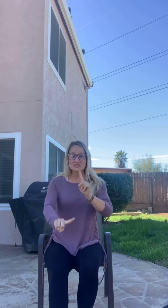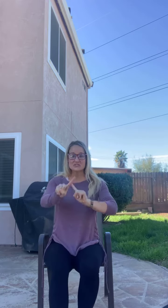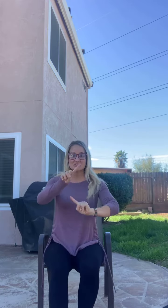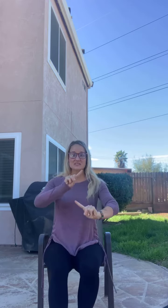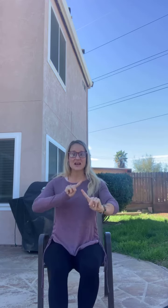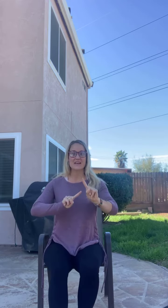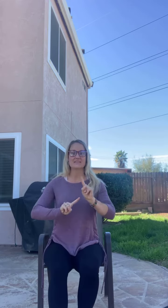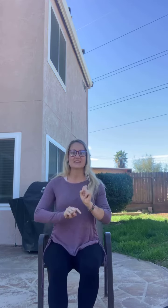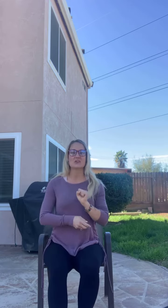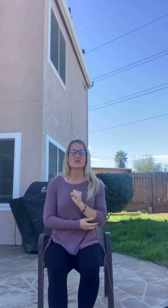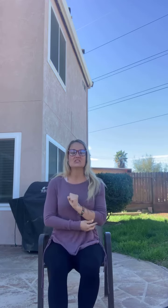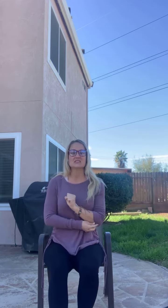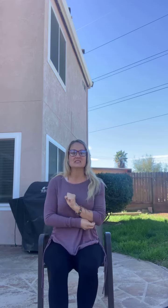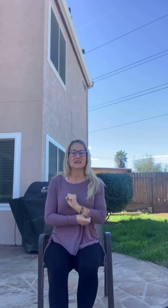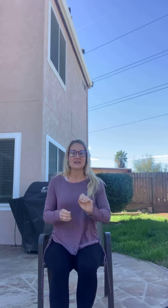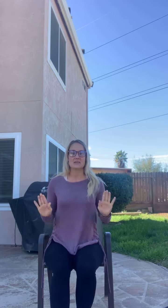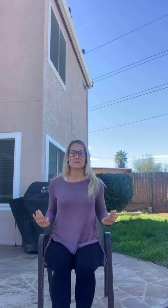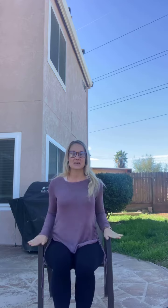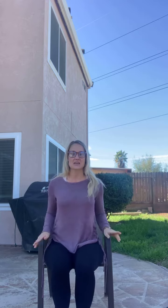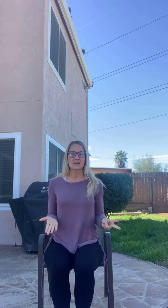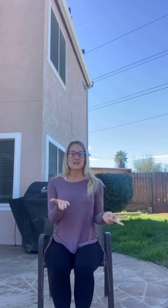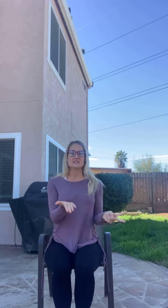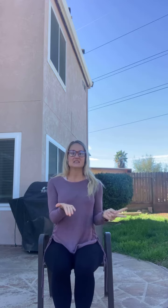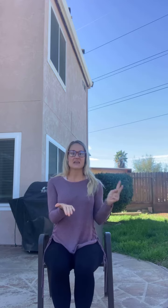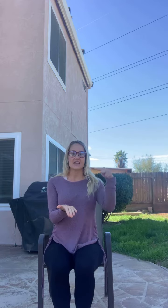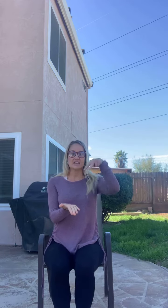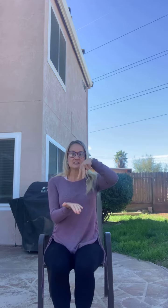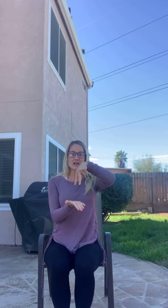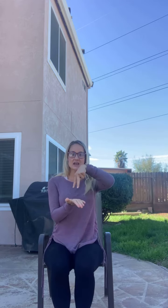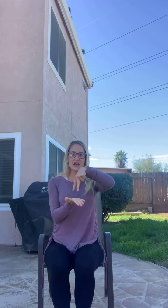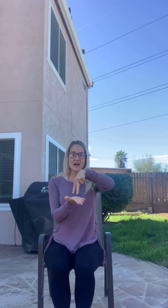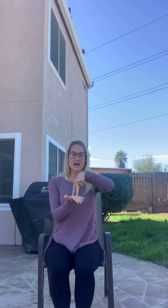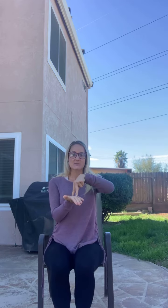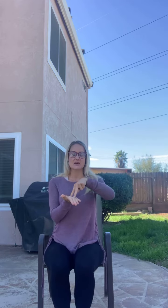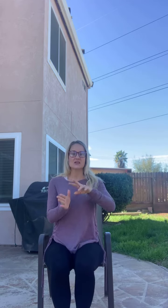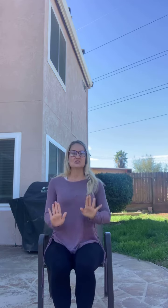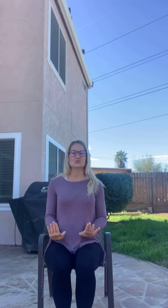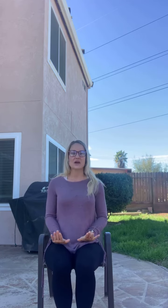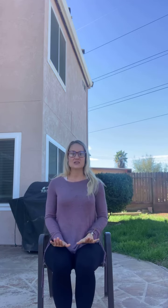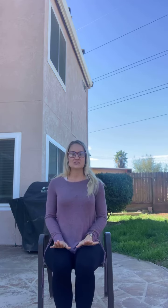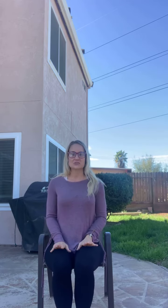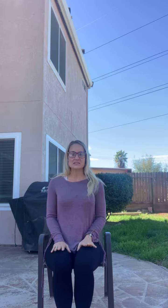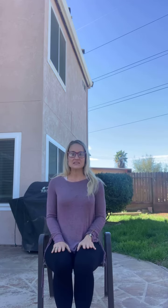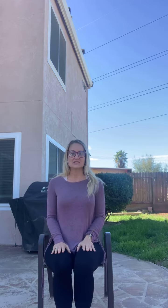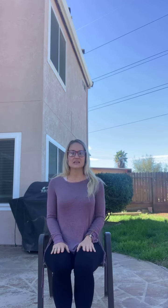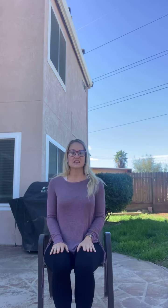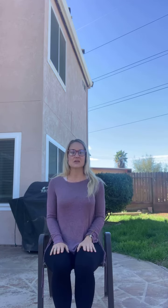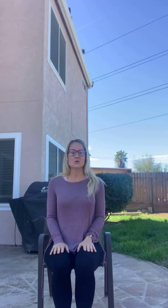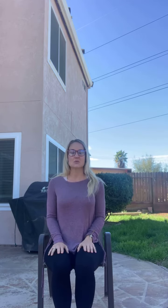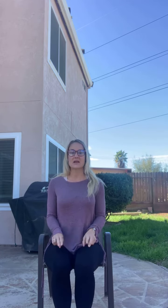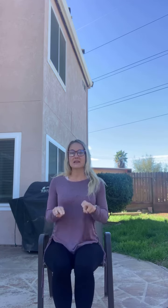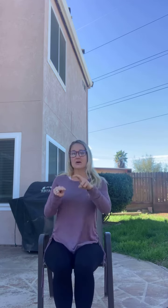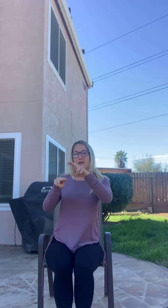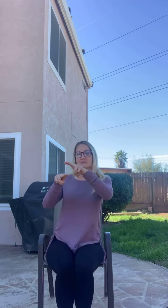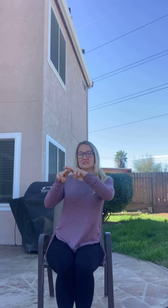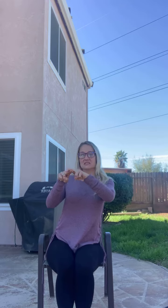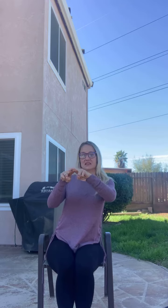sign language is gonna be stand up. So as you can see right now I'm sitting.